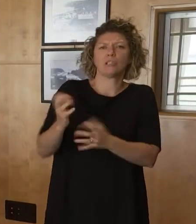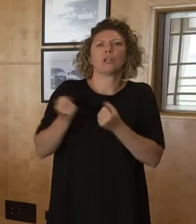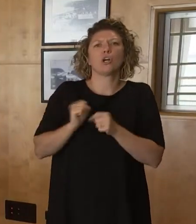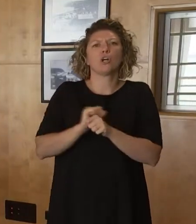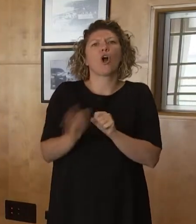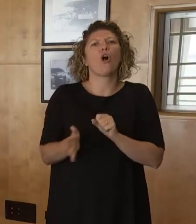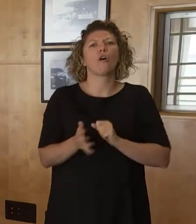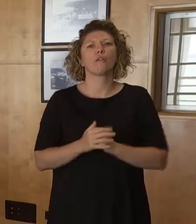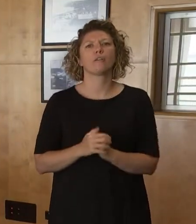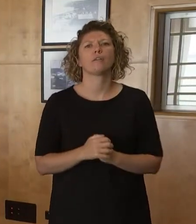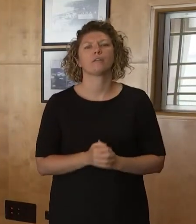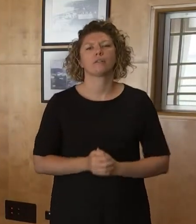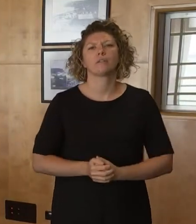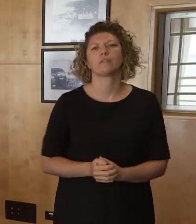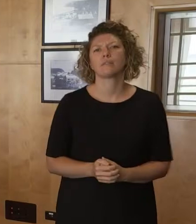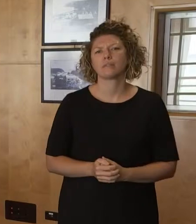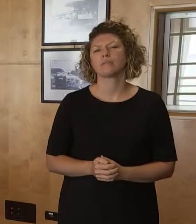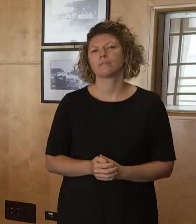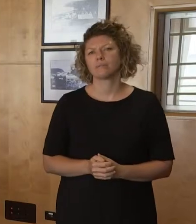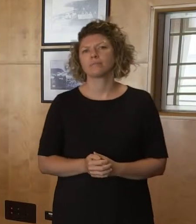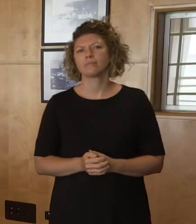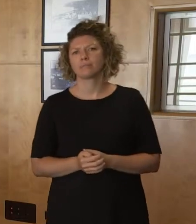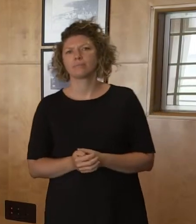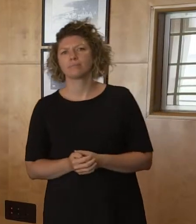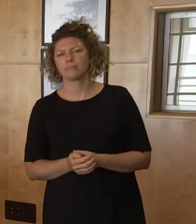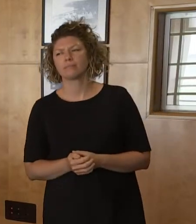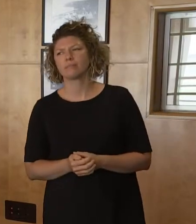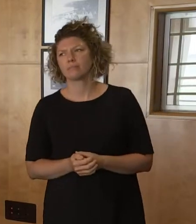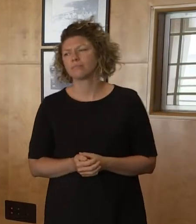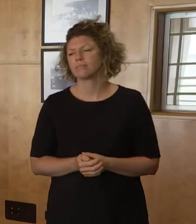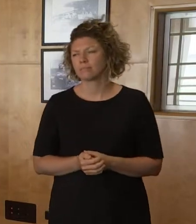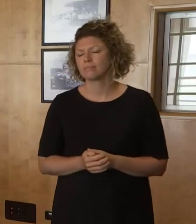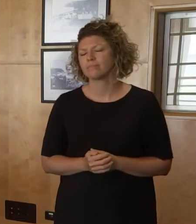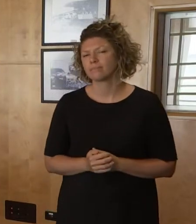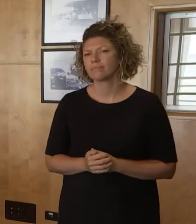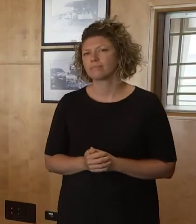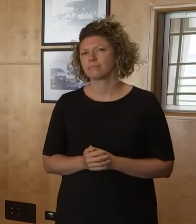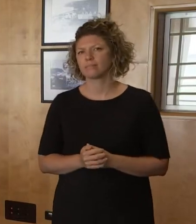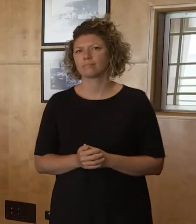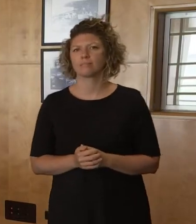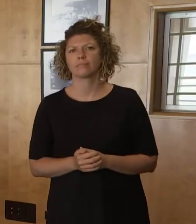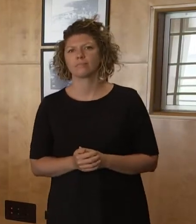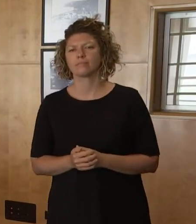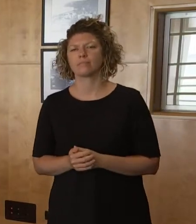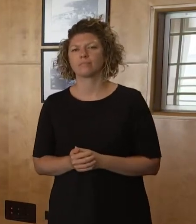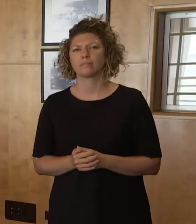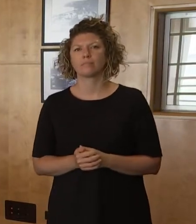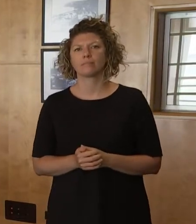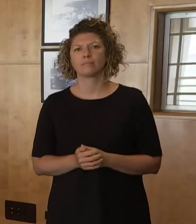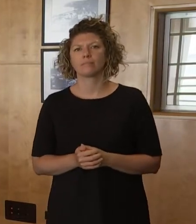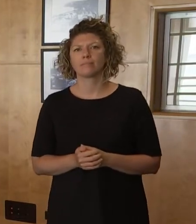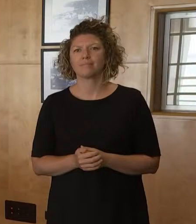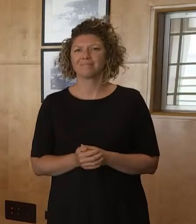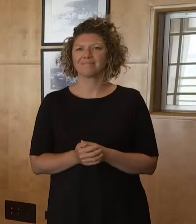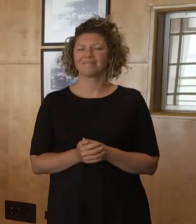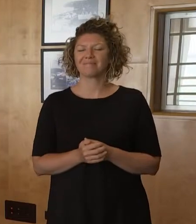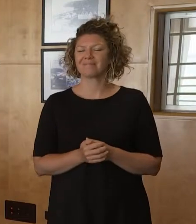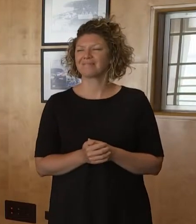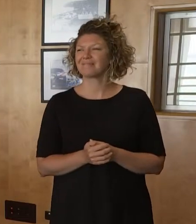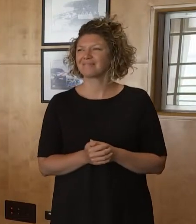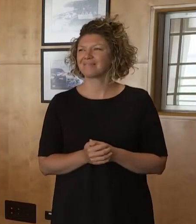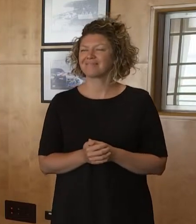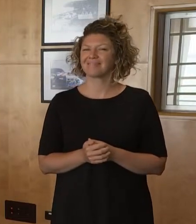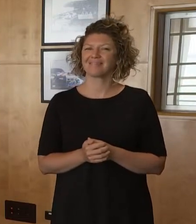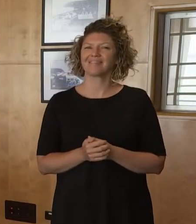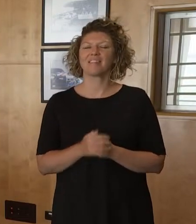Thanks. mean, certainly, not all masks are equal. And sorry, I'll take mine